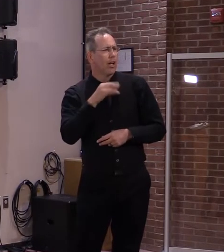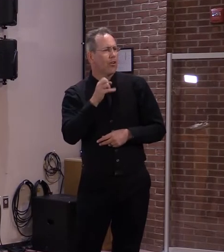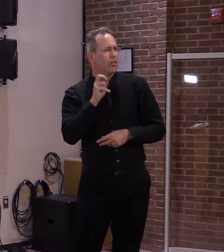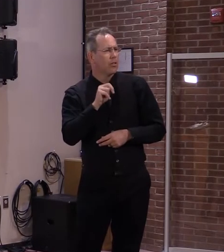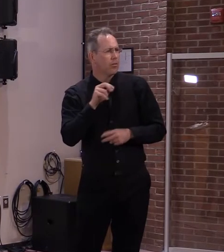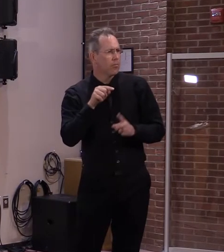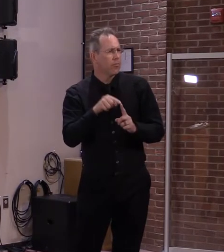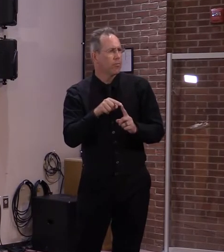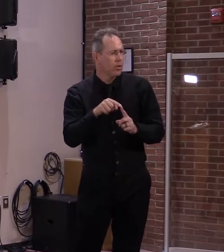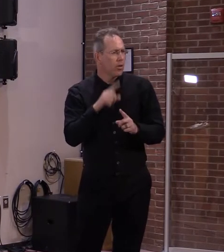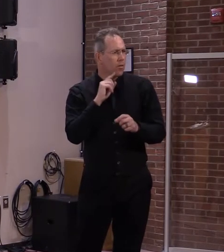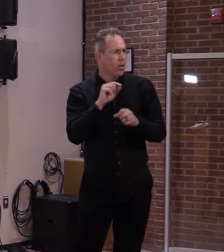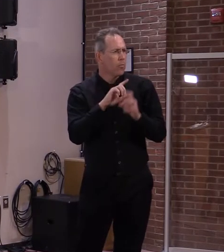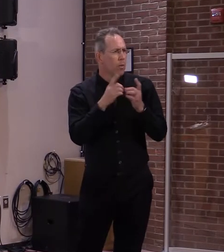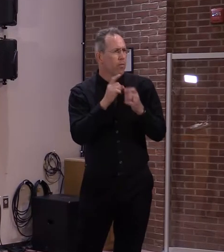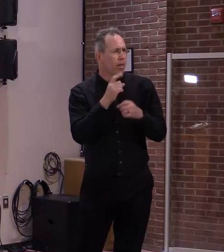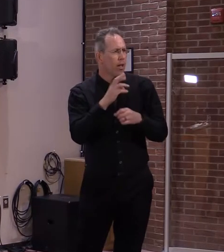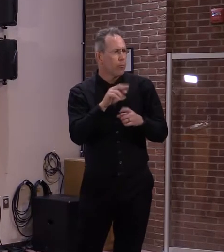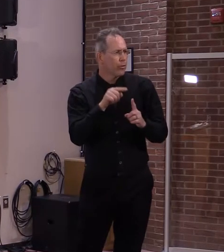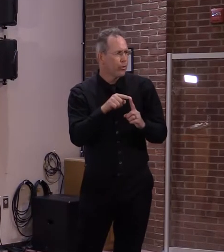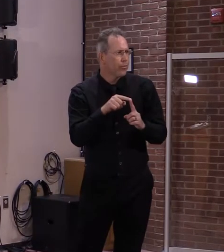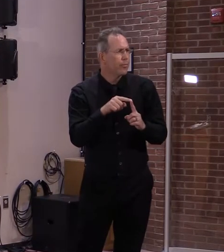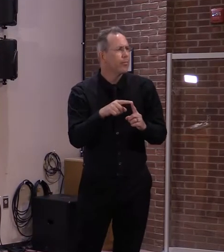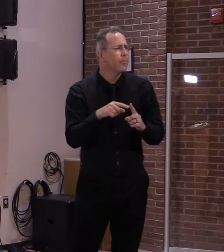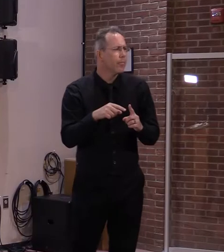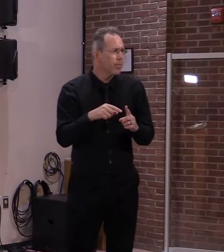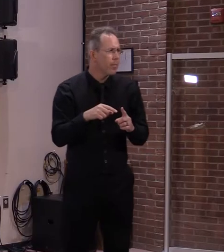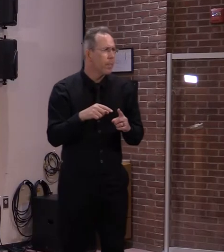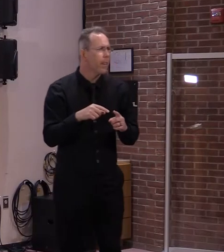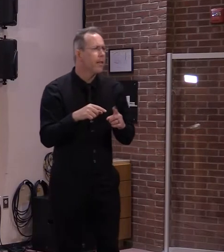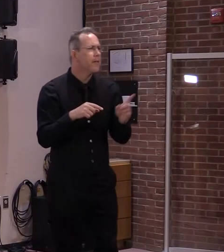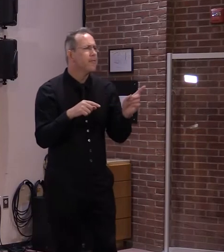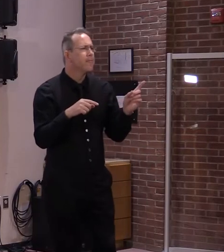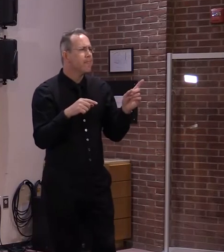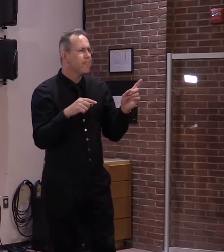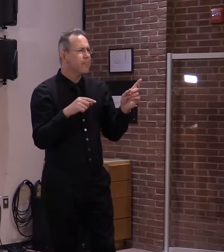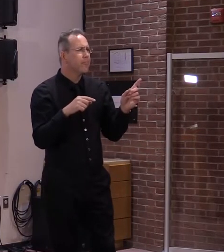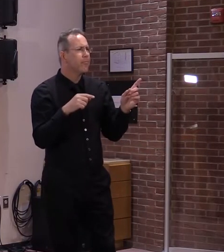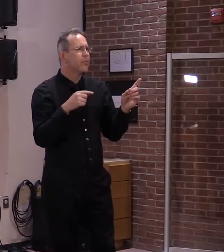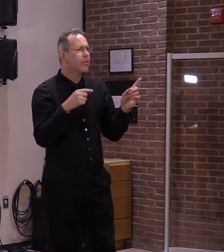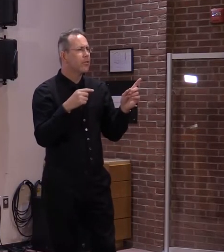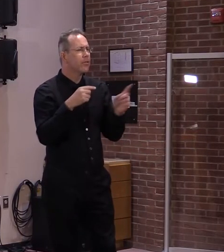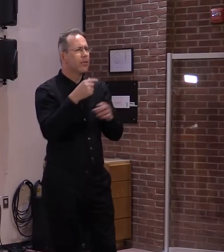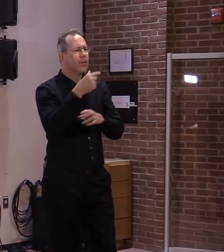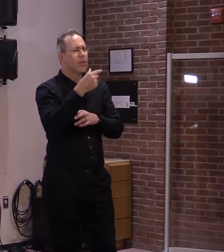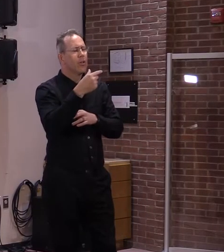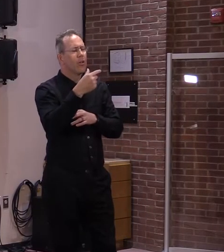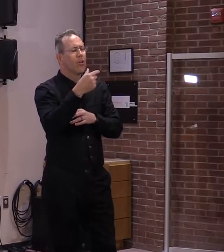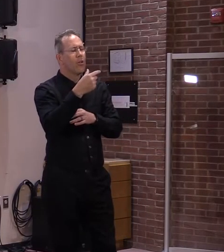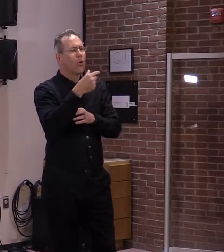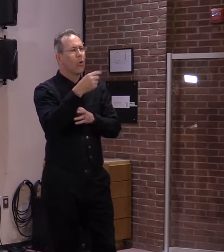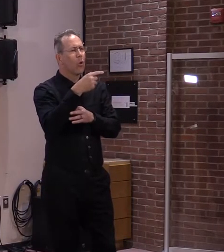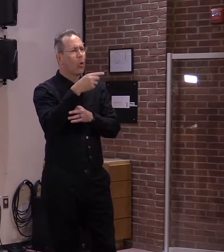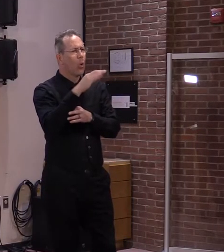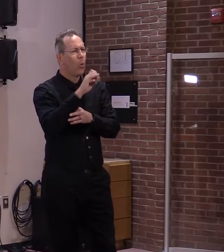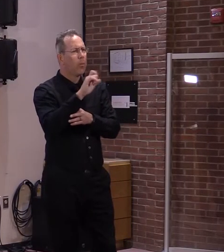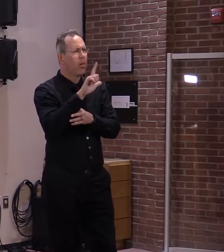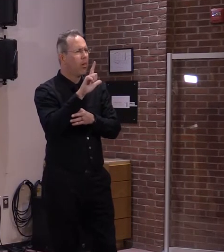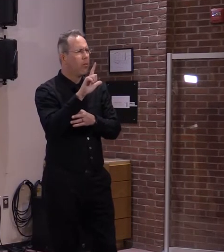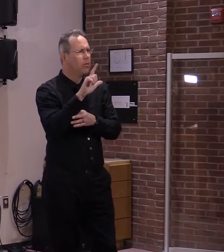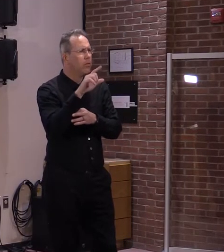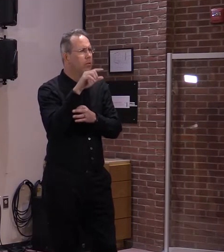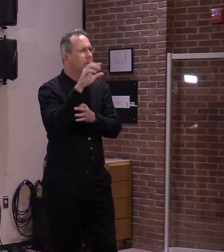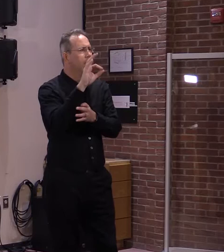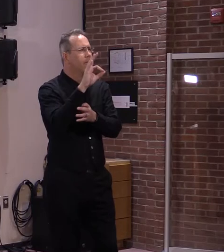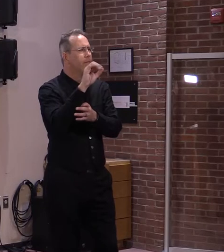County is desperate for to expand its workforce and has offered a sign on it. Is there an estimate of how